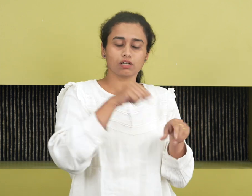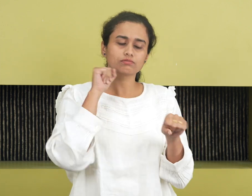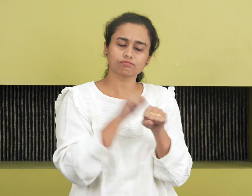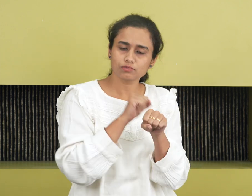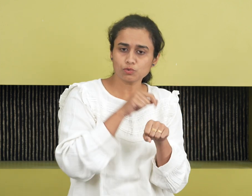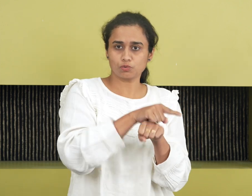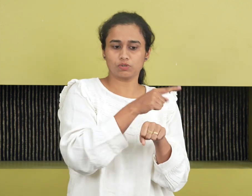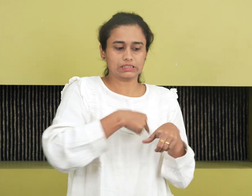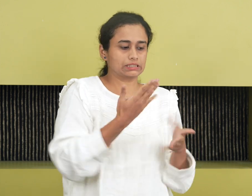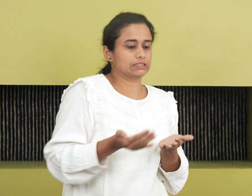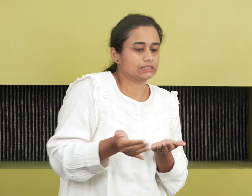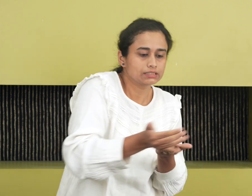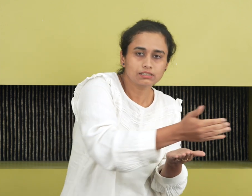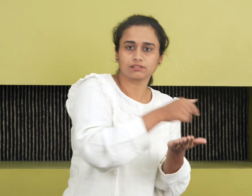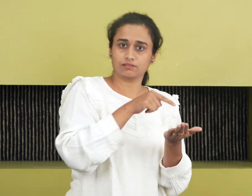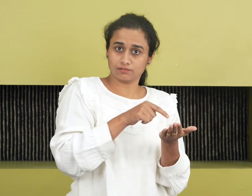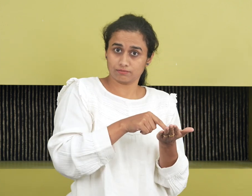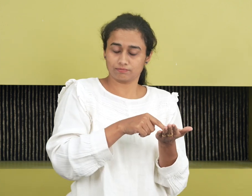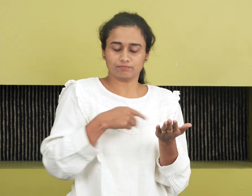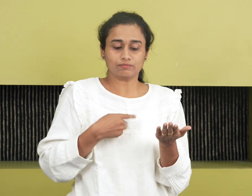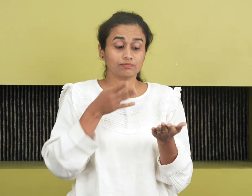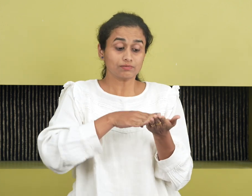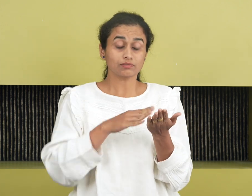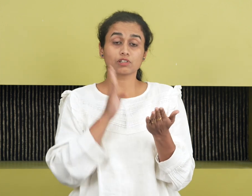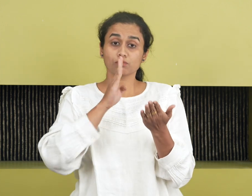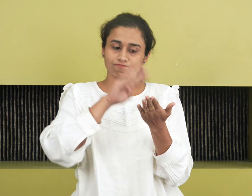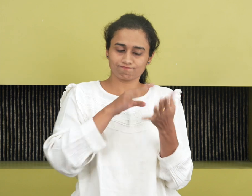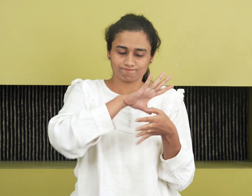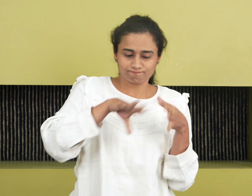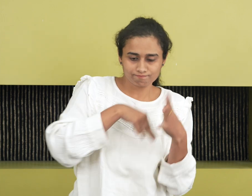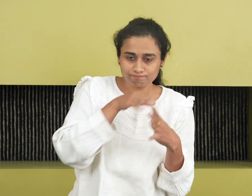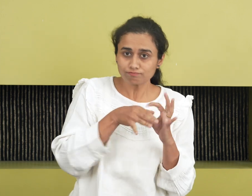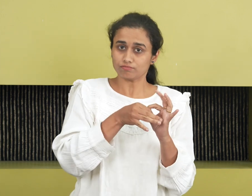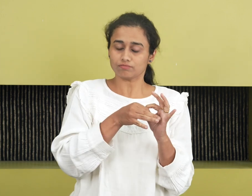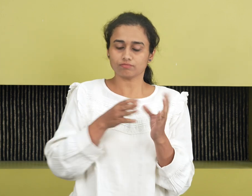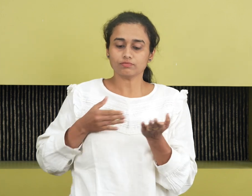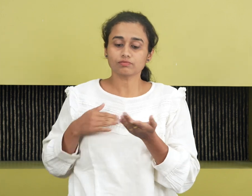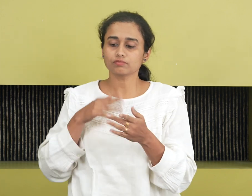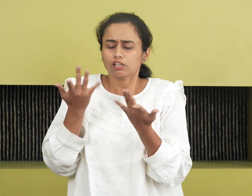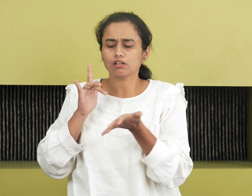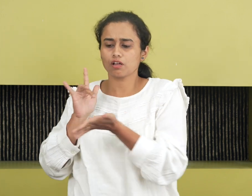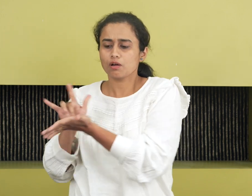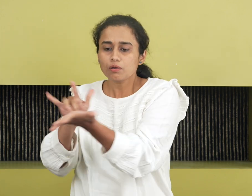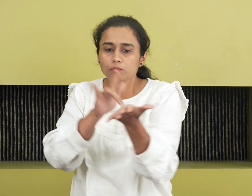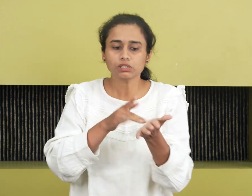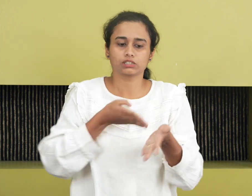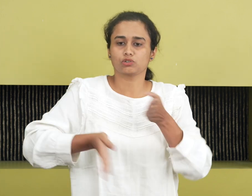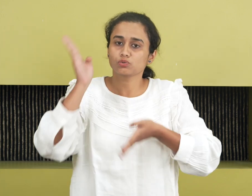carry these, wrapped in new scripts and idioms across many new landscapes, and